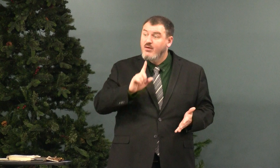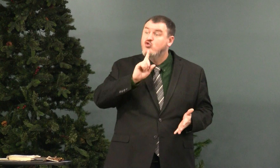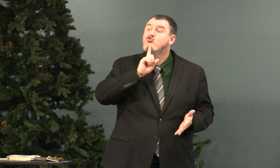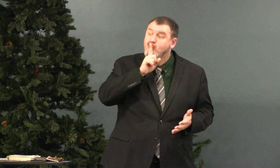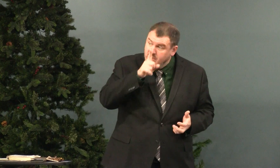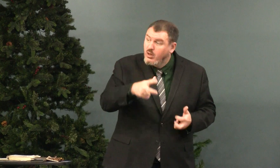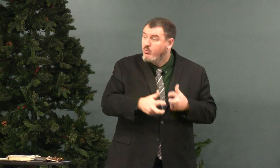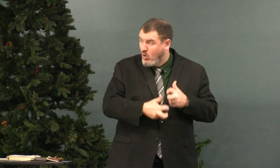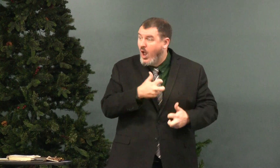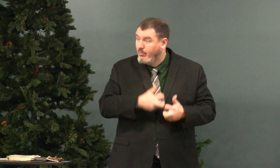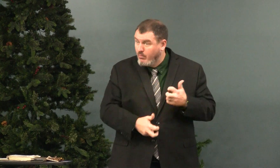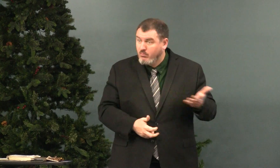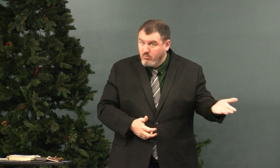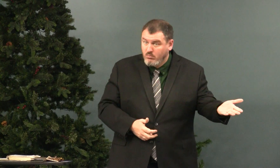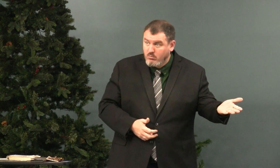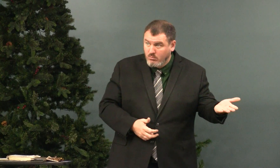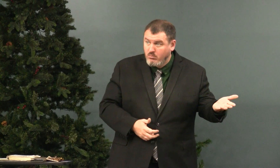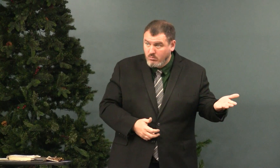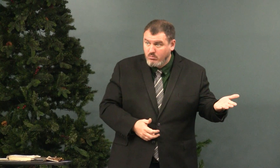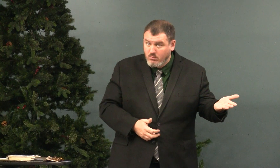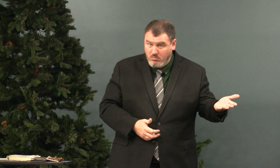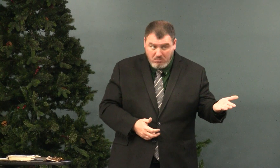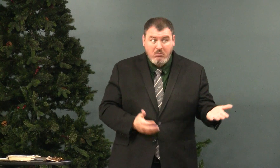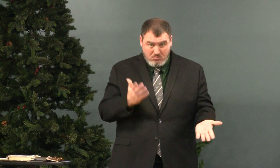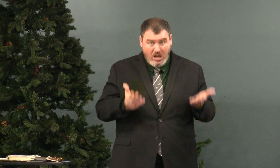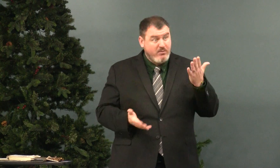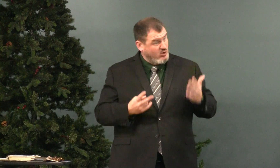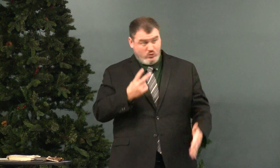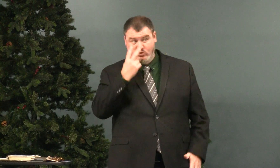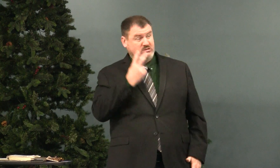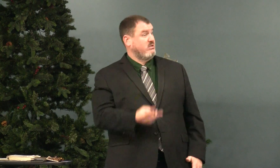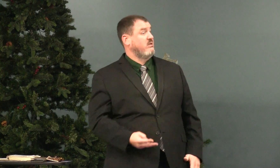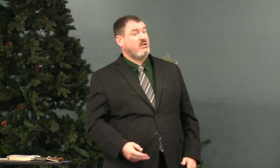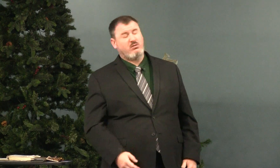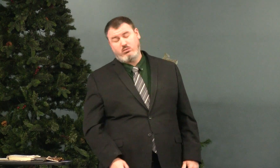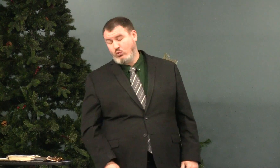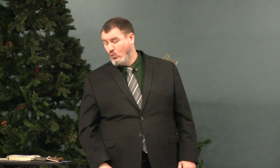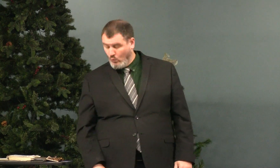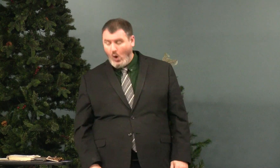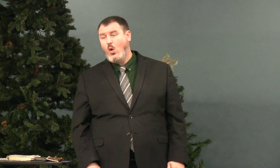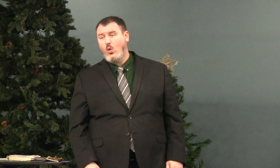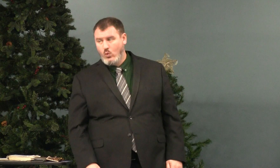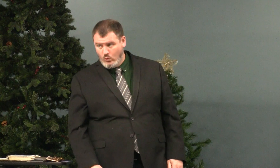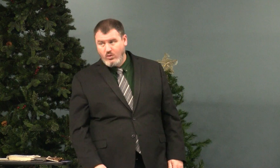and maybe they really do have a problem, problem, and it's obvious